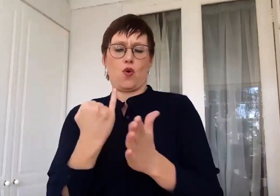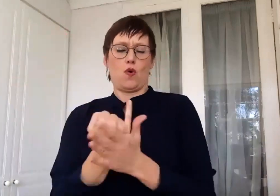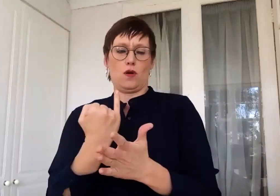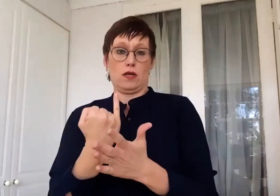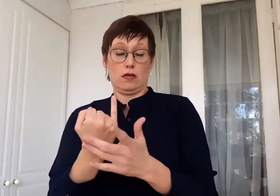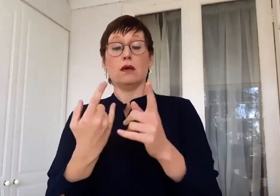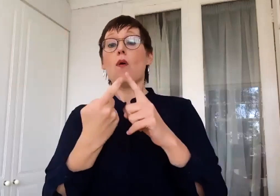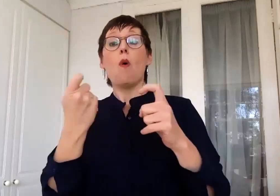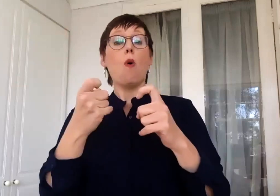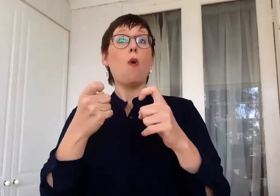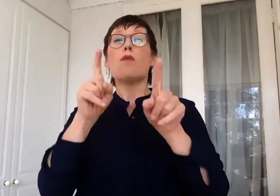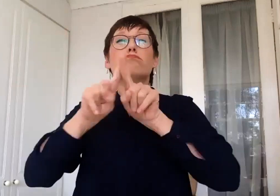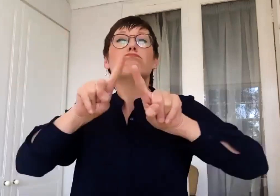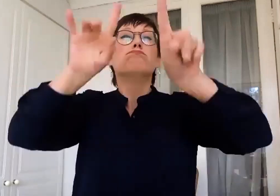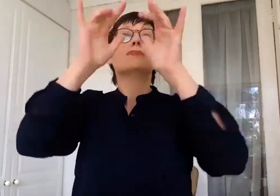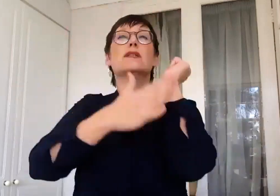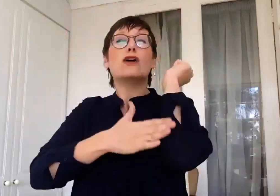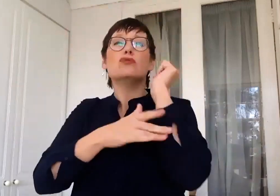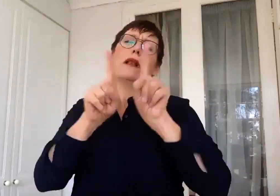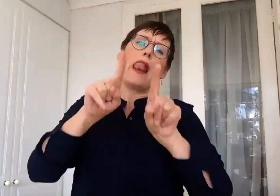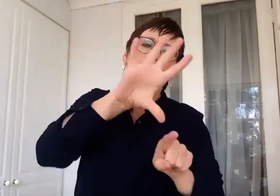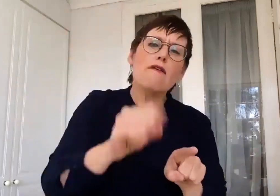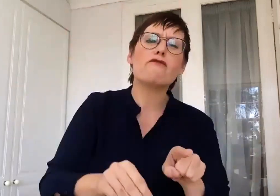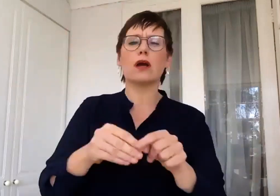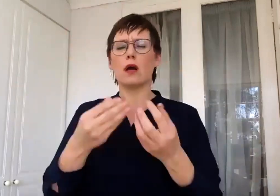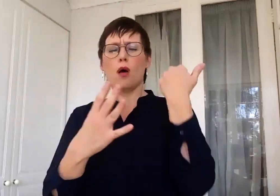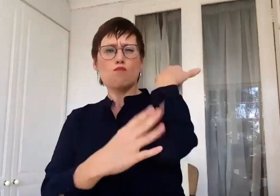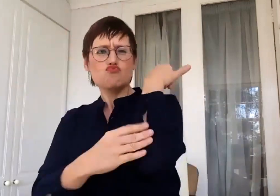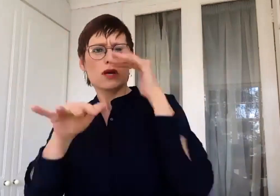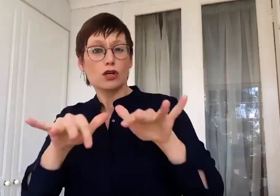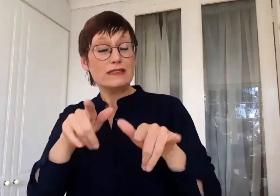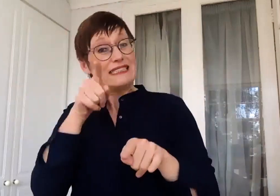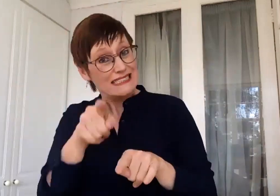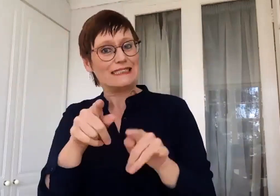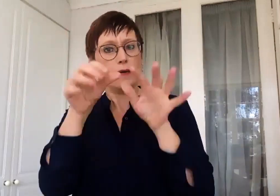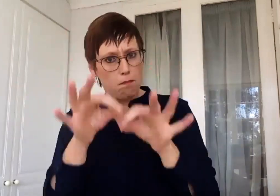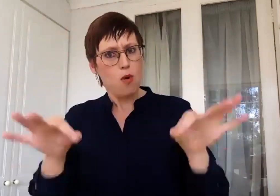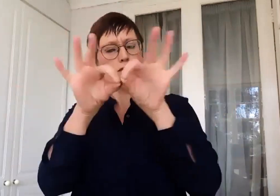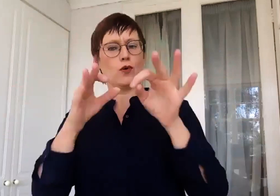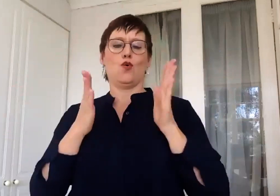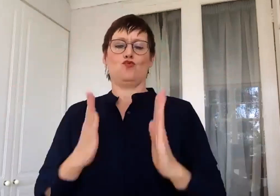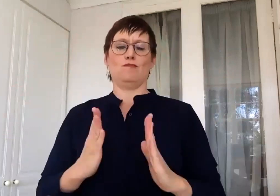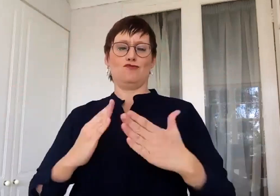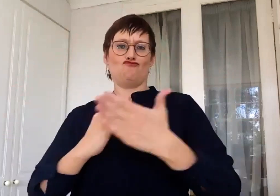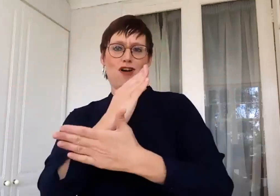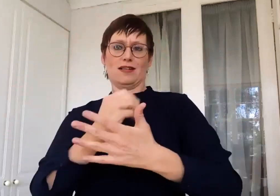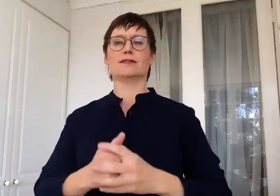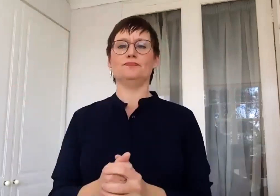societies as well, ensuring the human rights of every child are upheld. It is an absolute